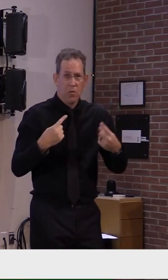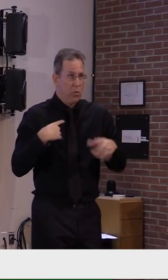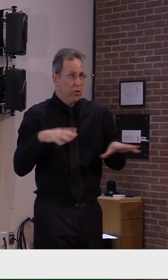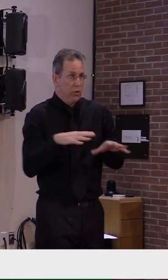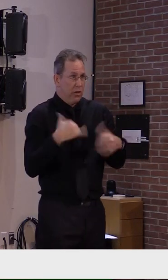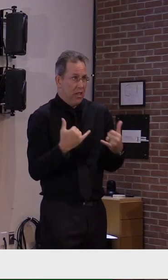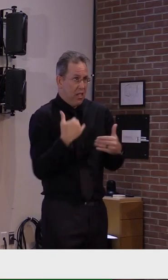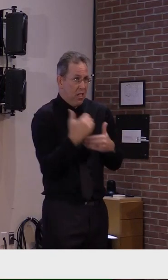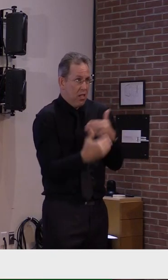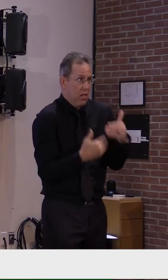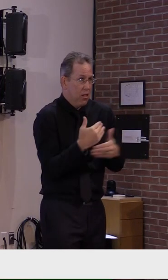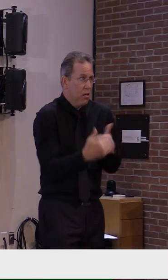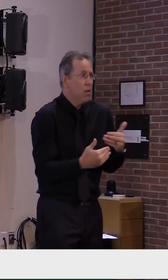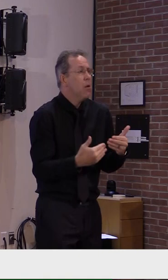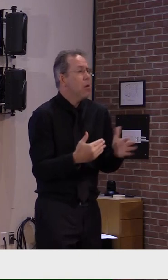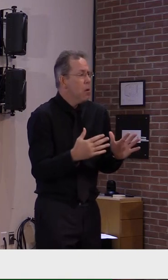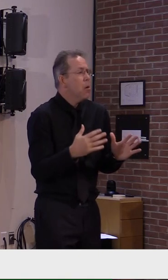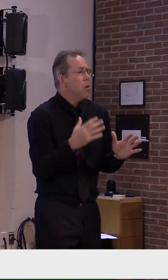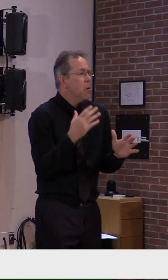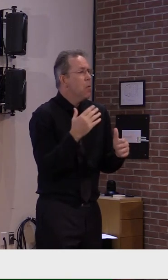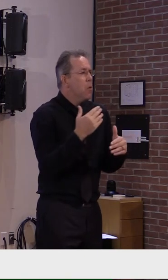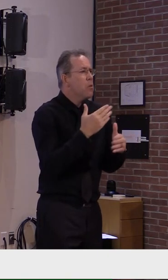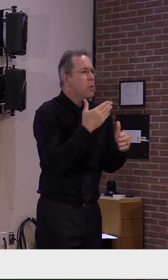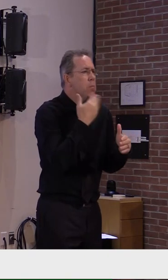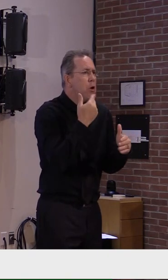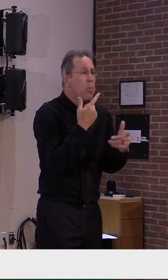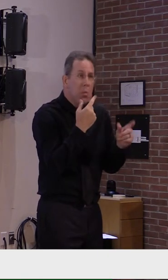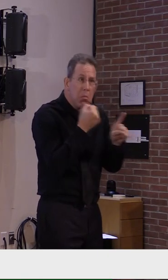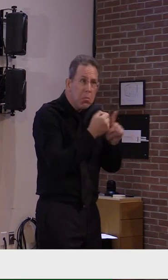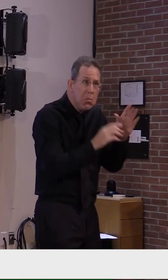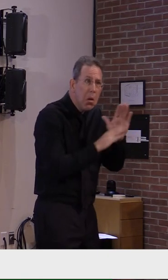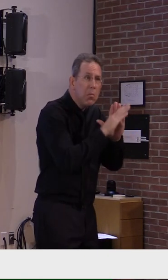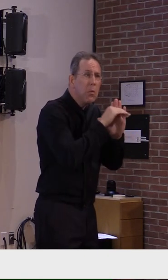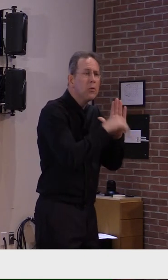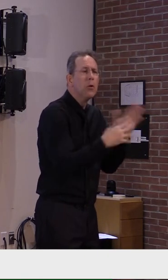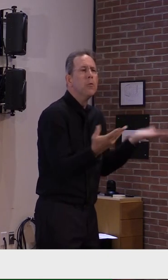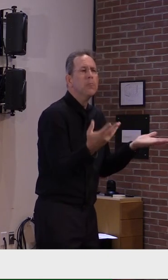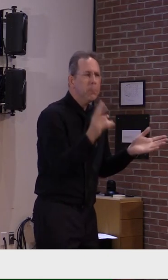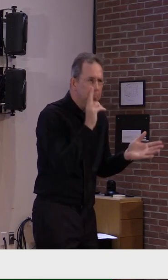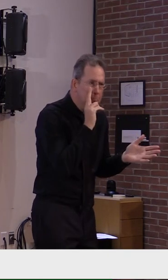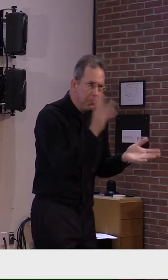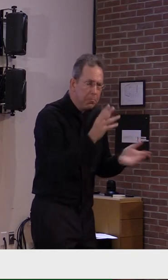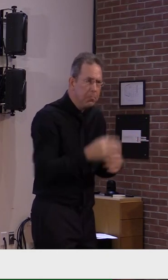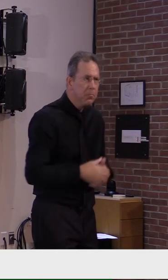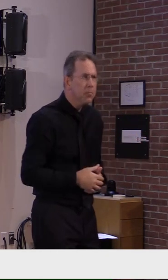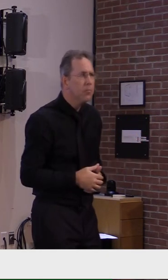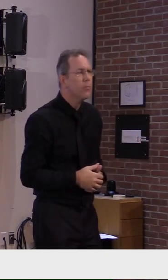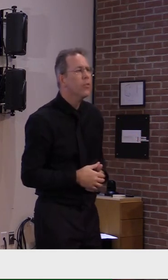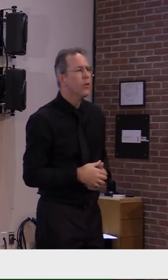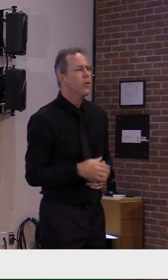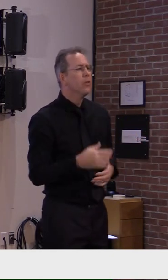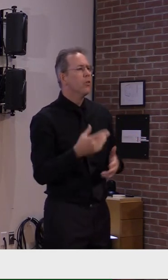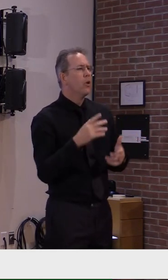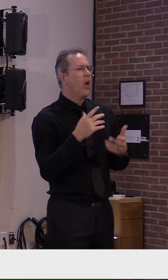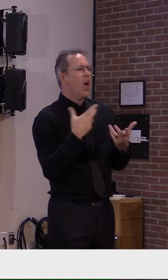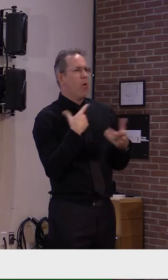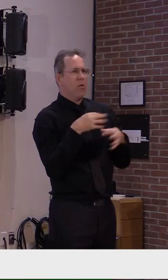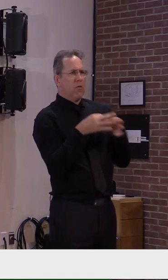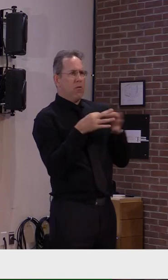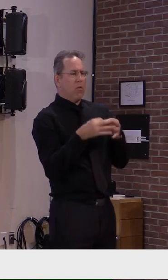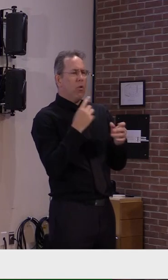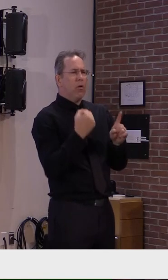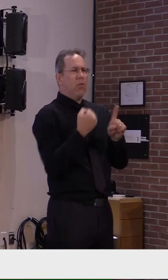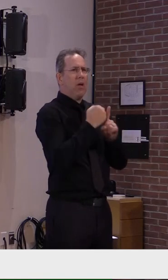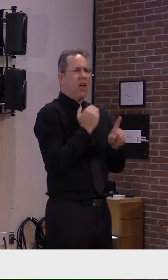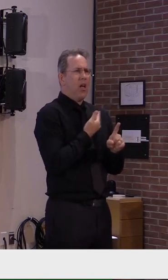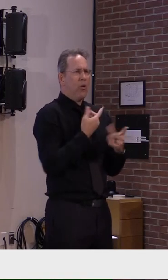case counts look like, what in fact our hospitalizations look like, and how safe we keep ourselves and our communities. So